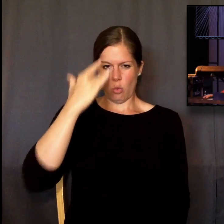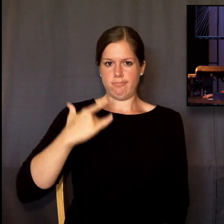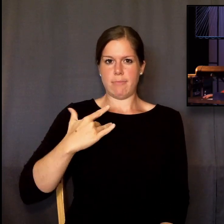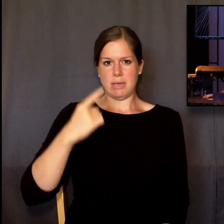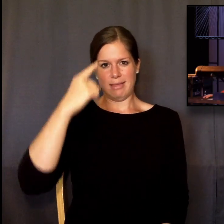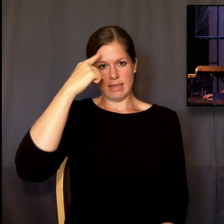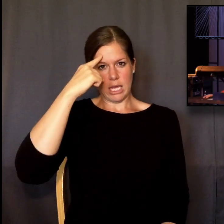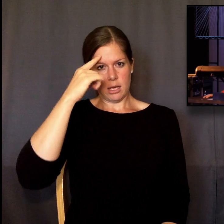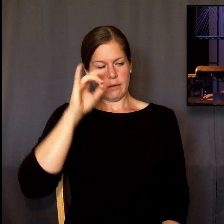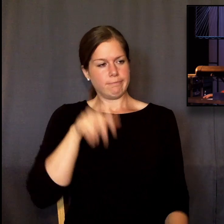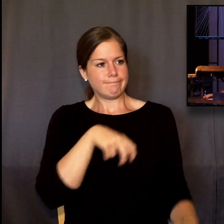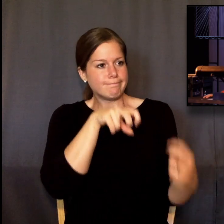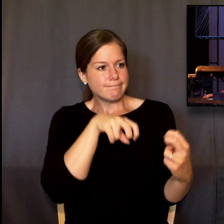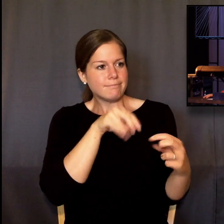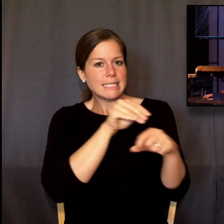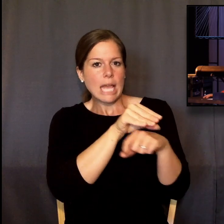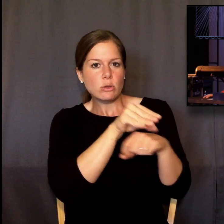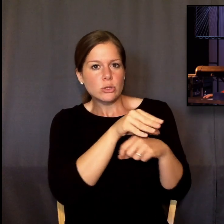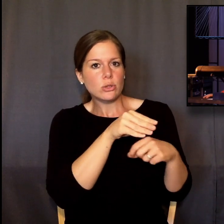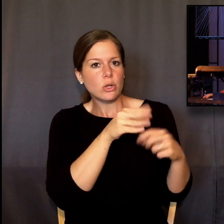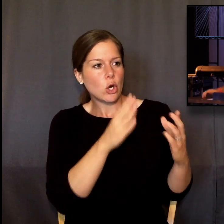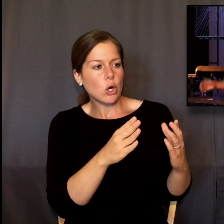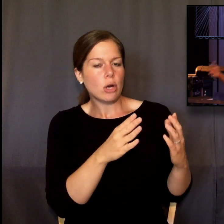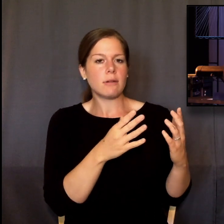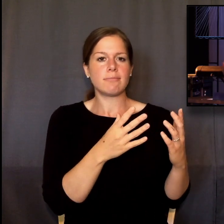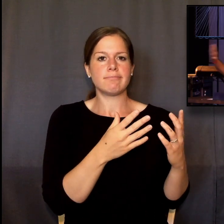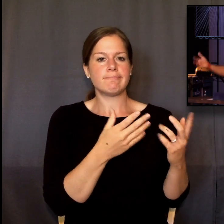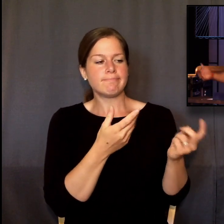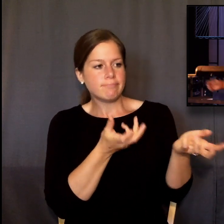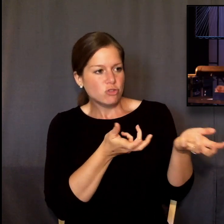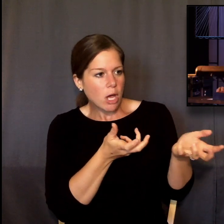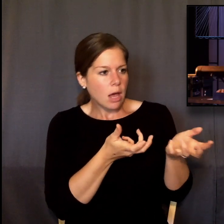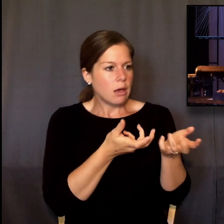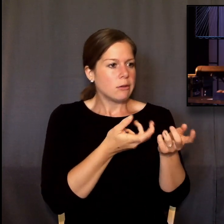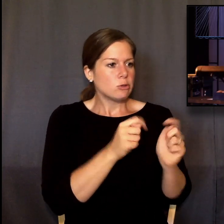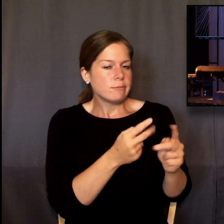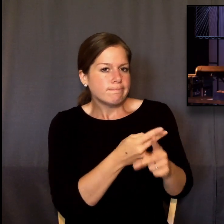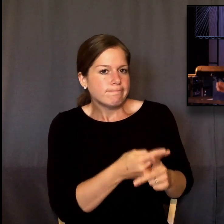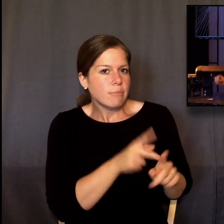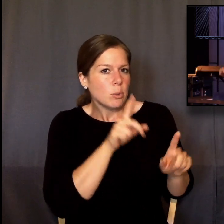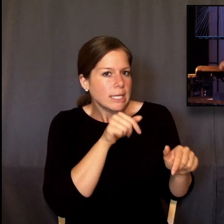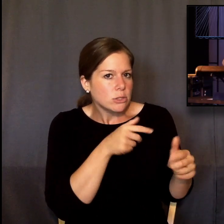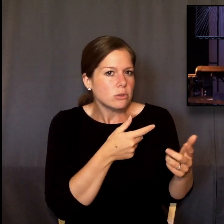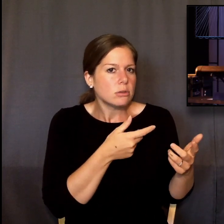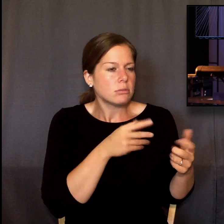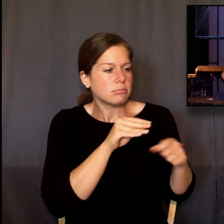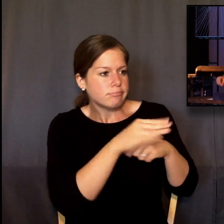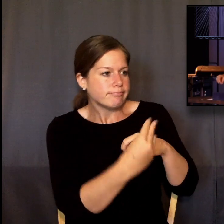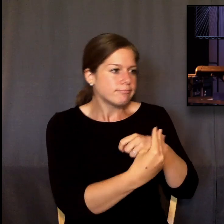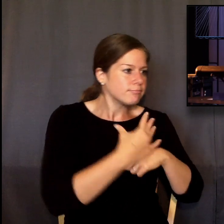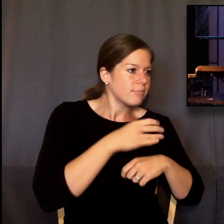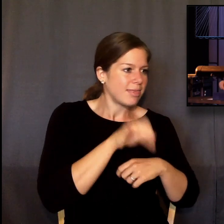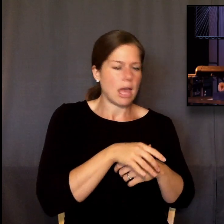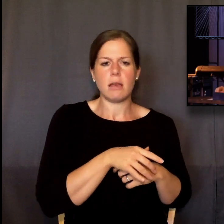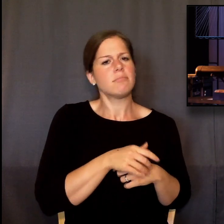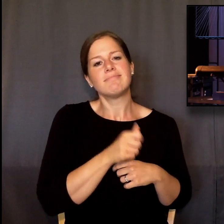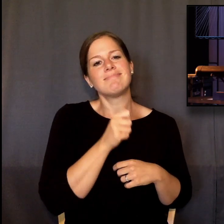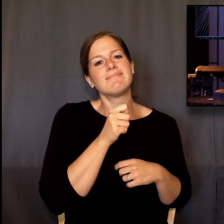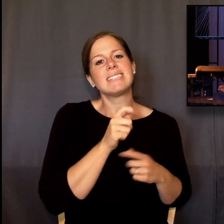like getting insight or input from somebody about some issue in your life. That's not what this word counsel means here.